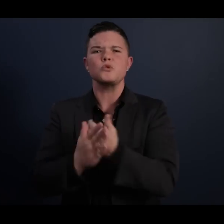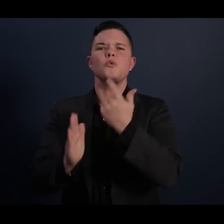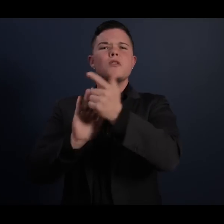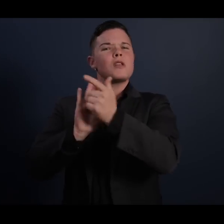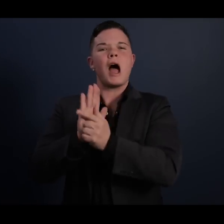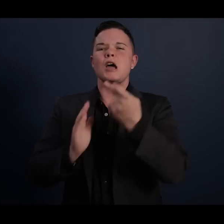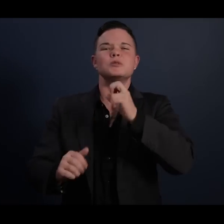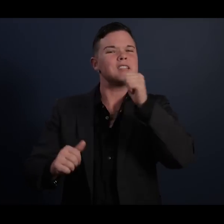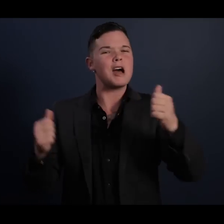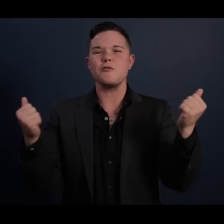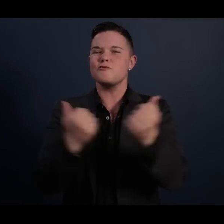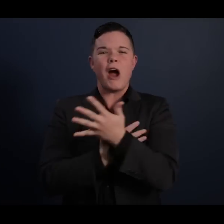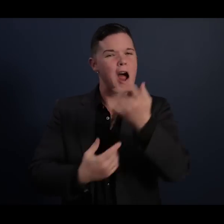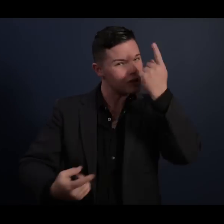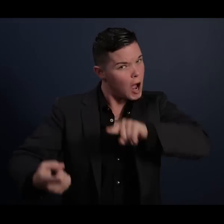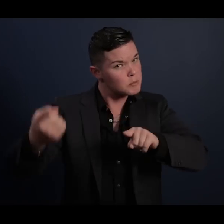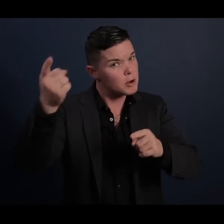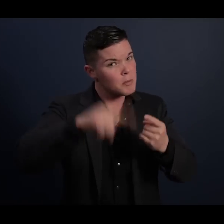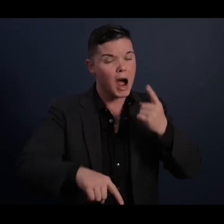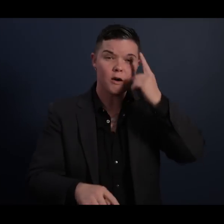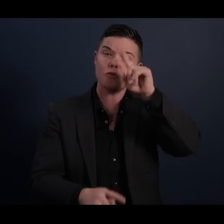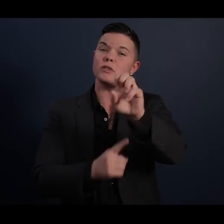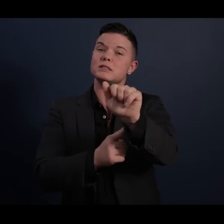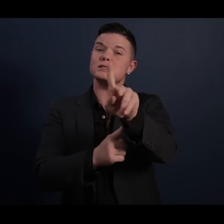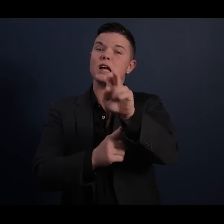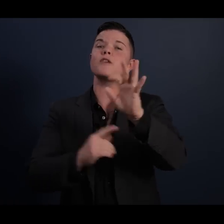afraid to compromise for the sake of a larger goal.